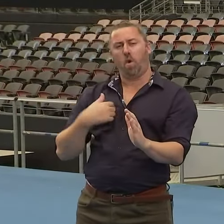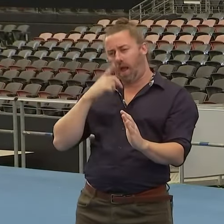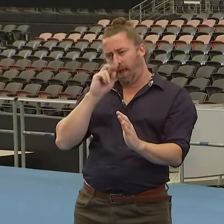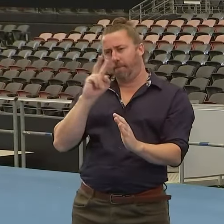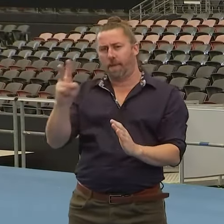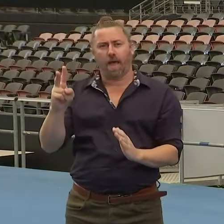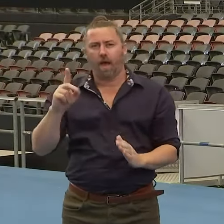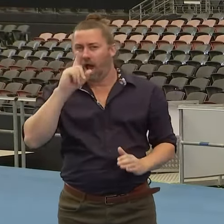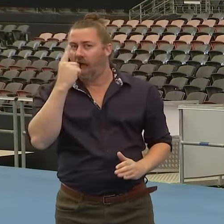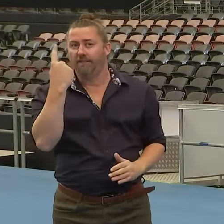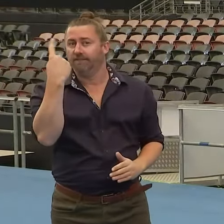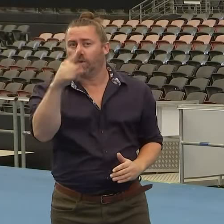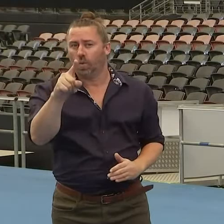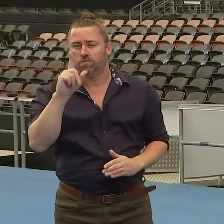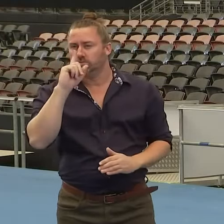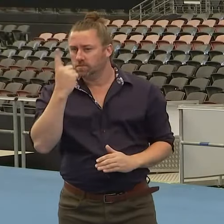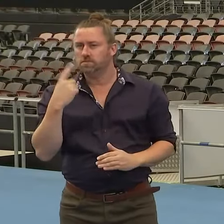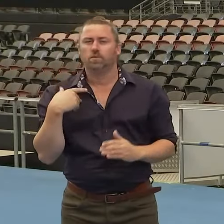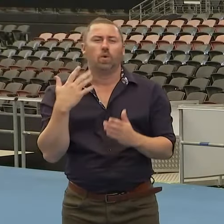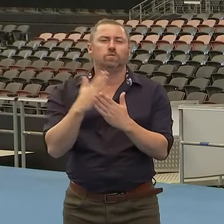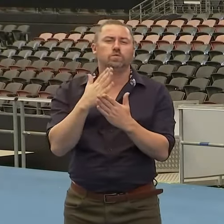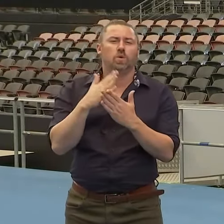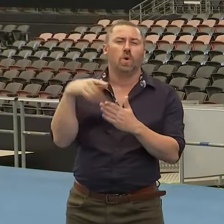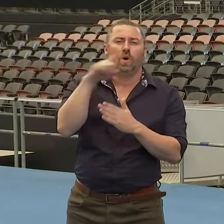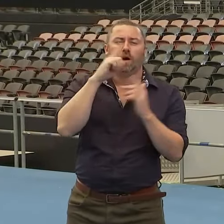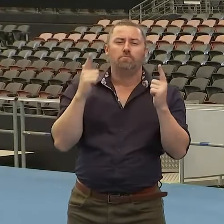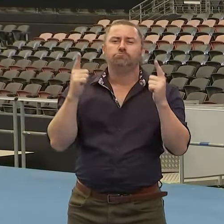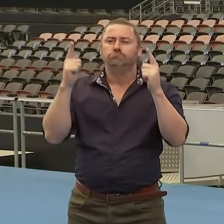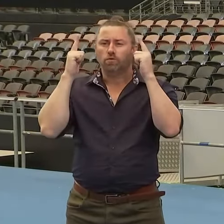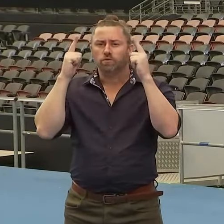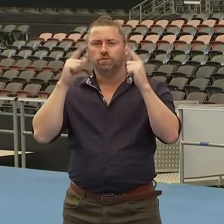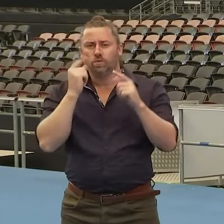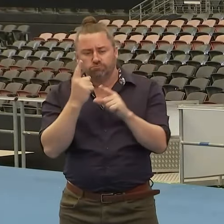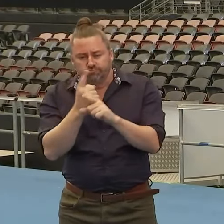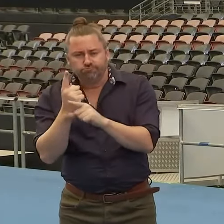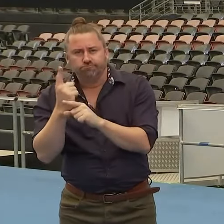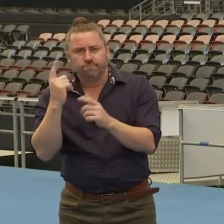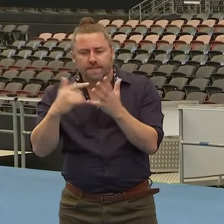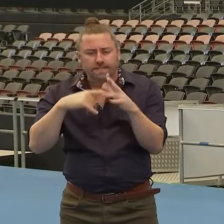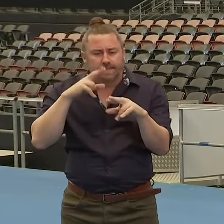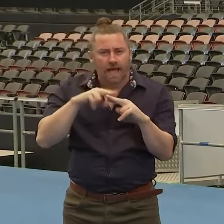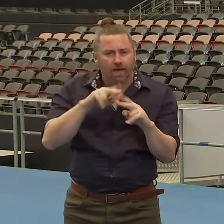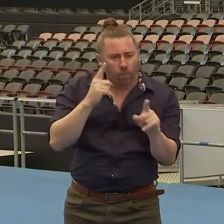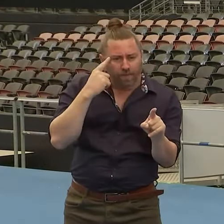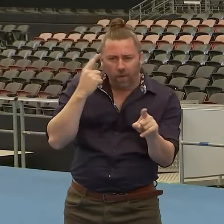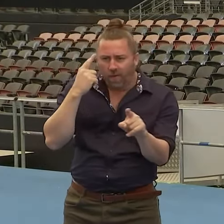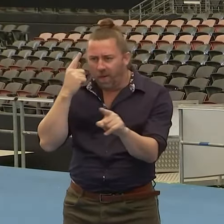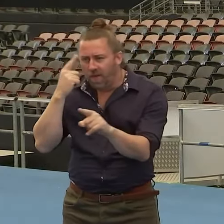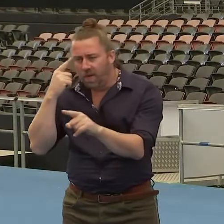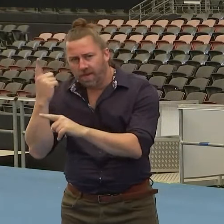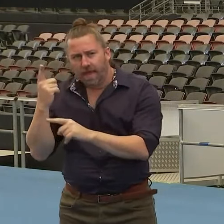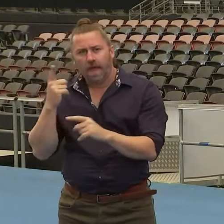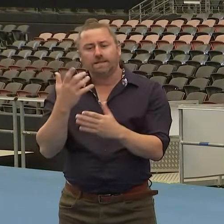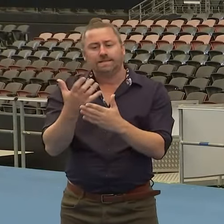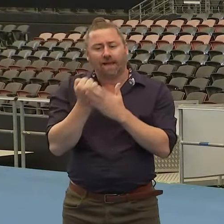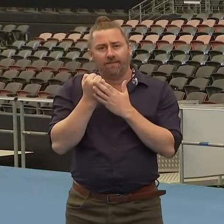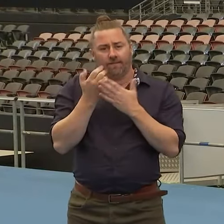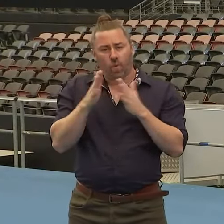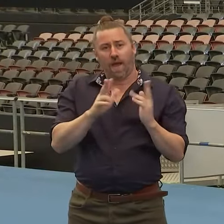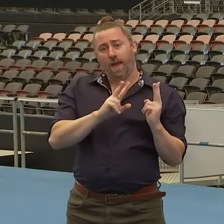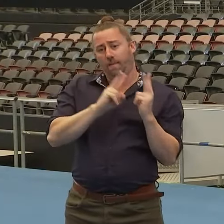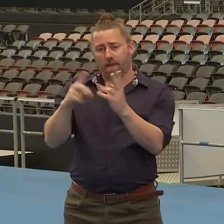sure that employers will be speaking with members of their staff to have a safe return to work. So,